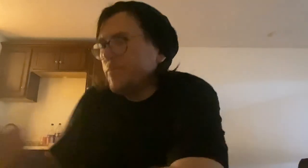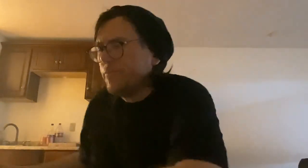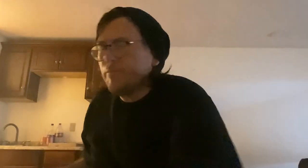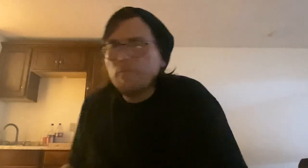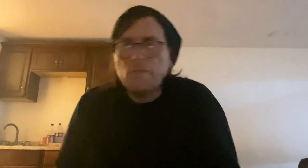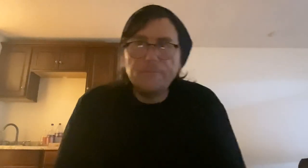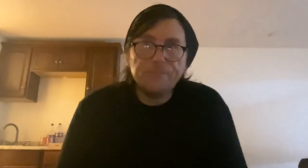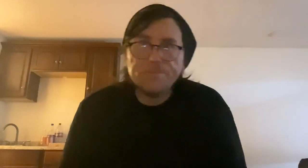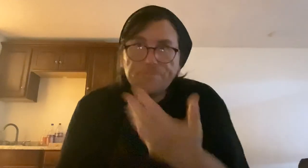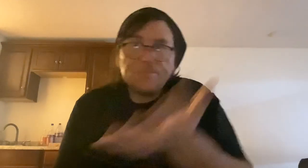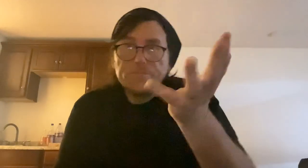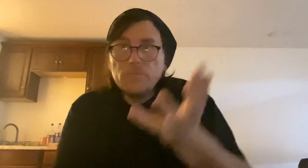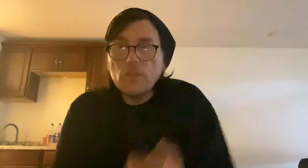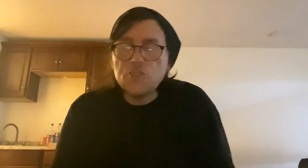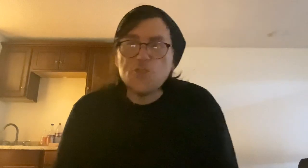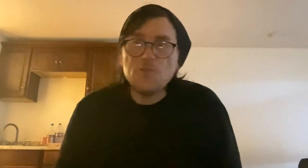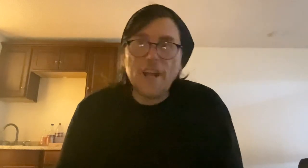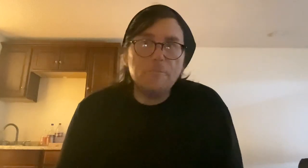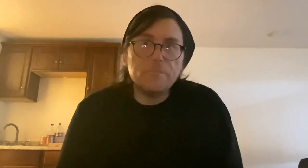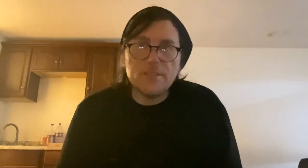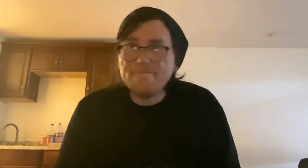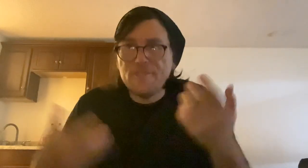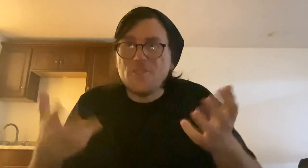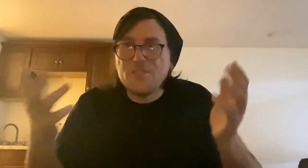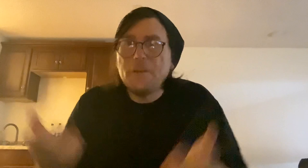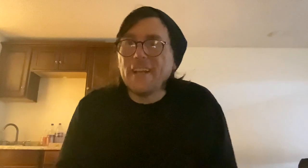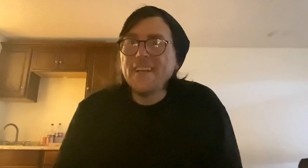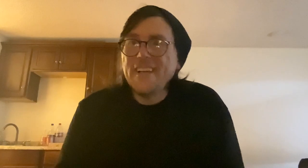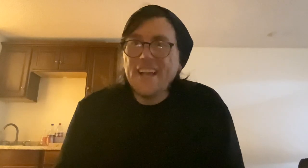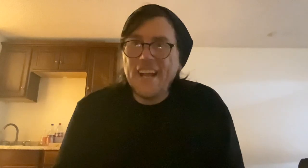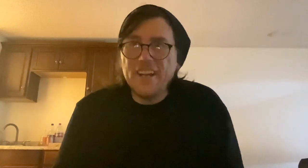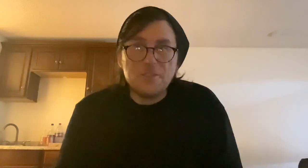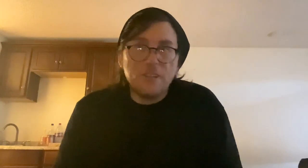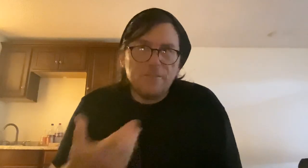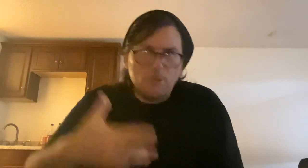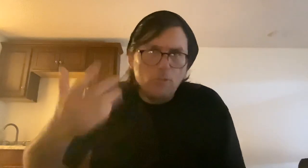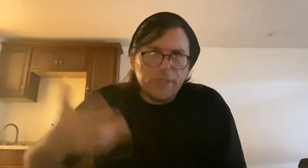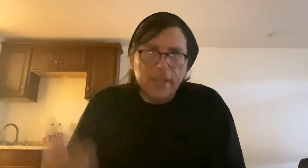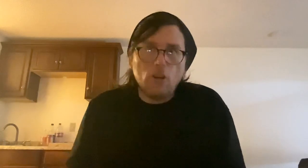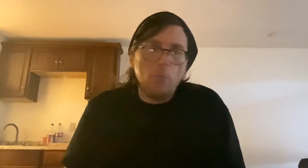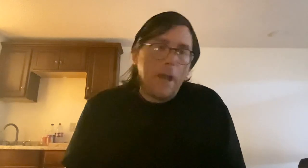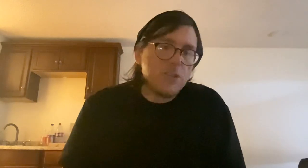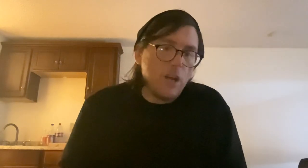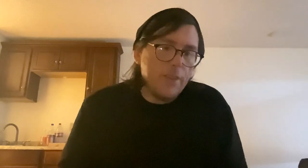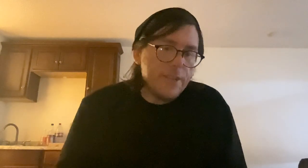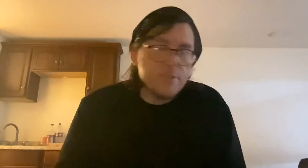just do that. Just start submitting and soon enough, you will get callbacks on this,